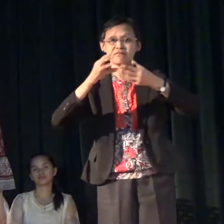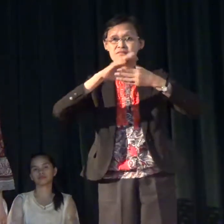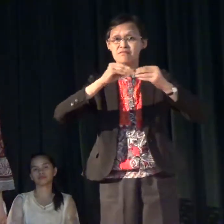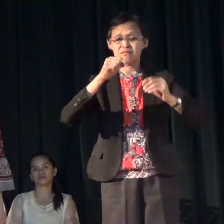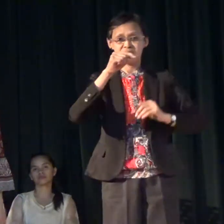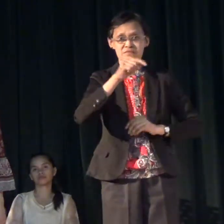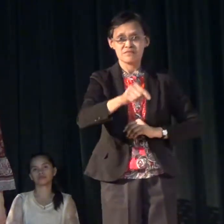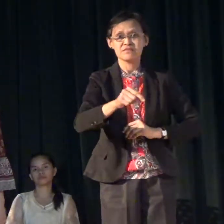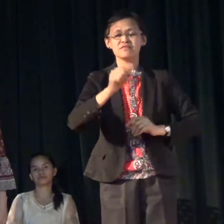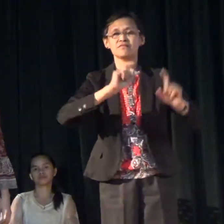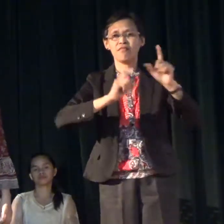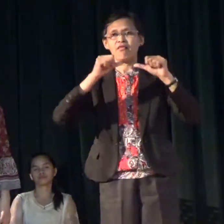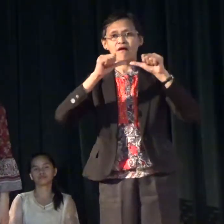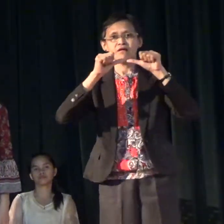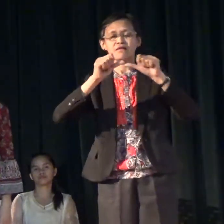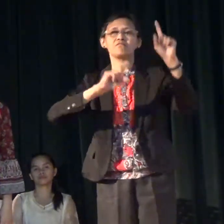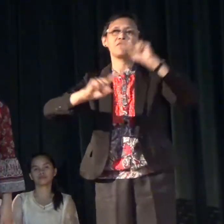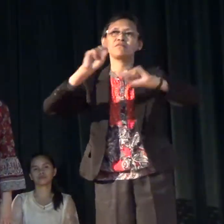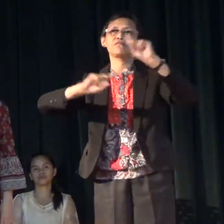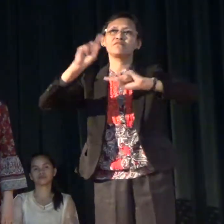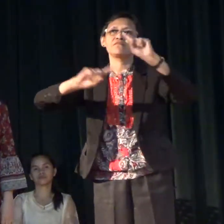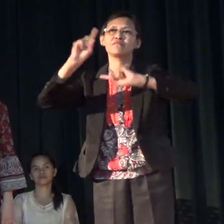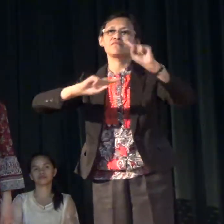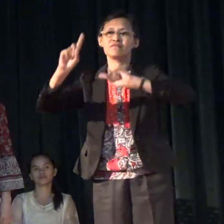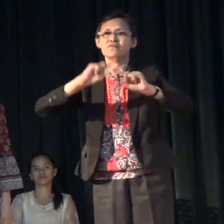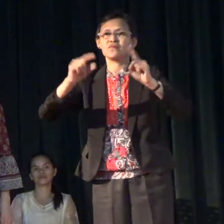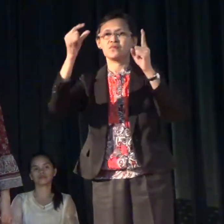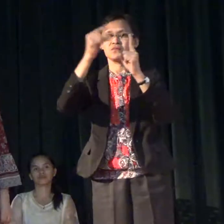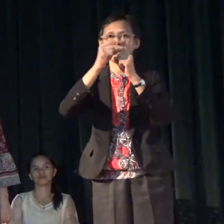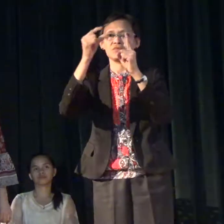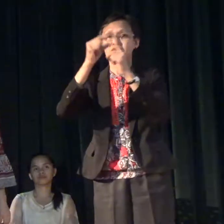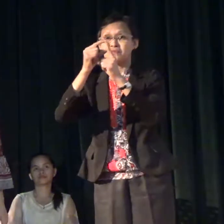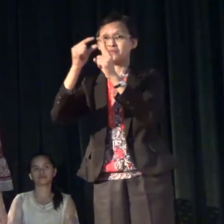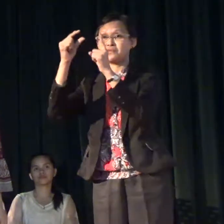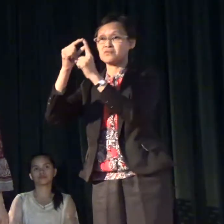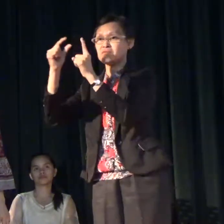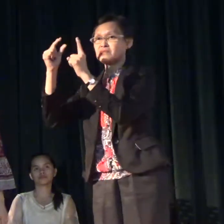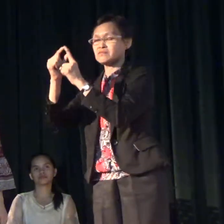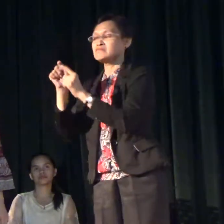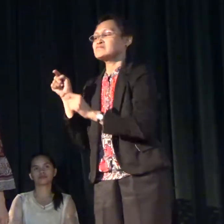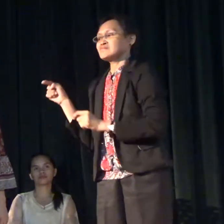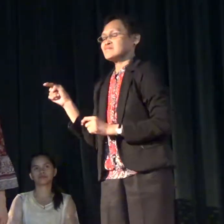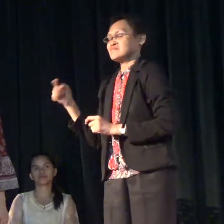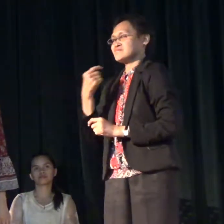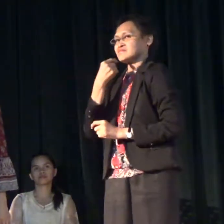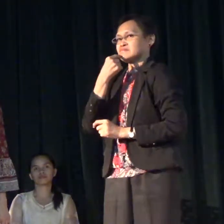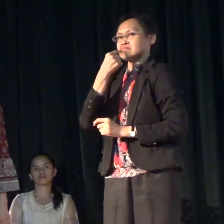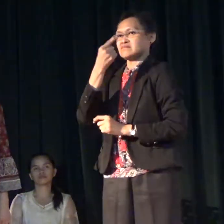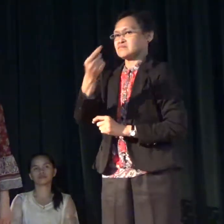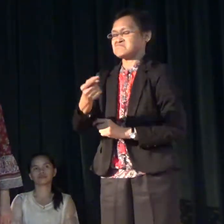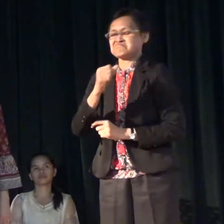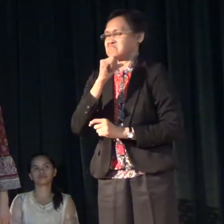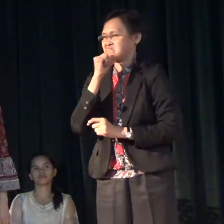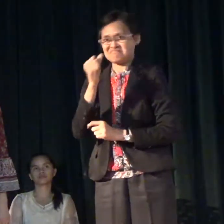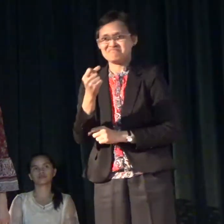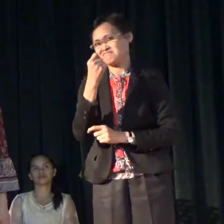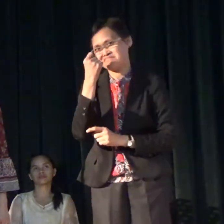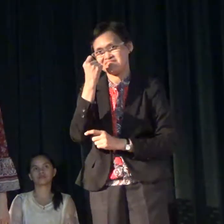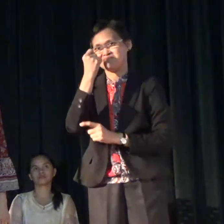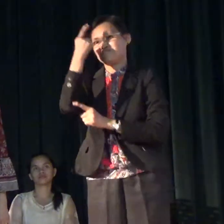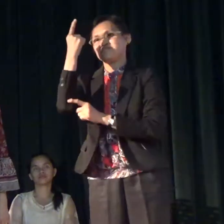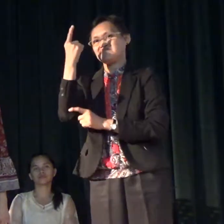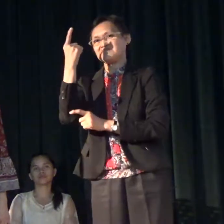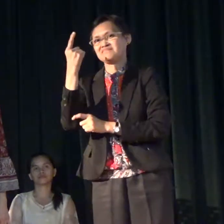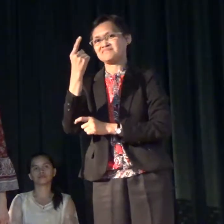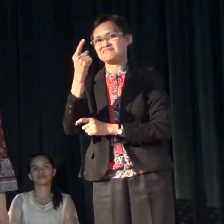hindi siya tumitigil sa kakasenyas word for word I guarantee you hindi niya naiintindihan